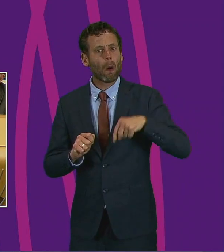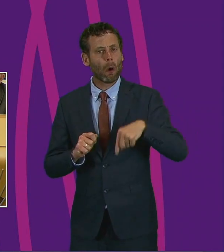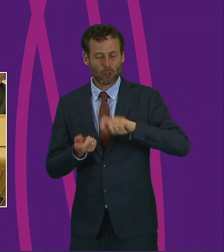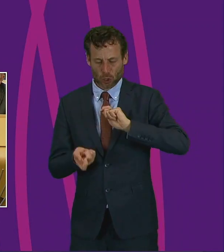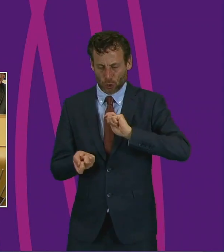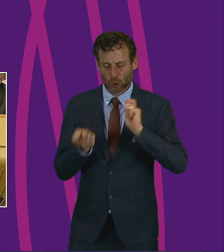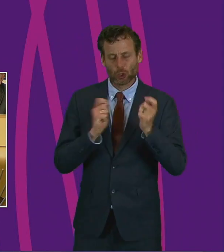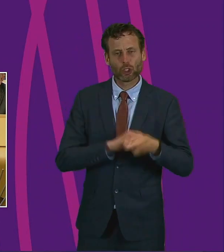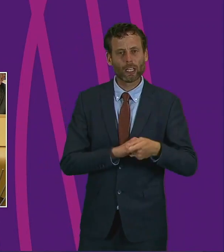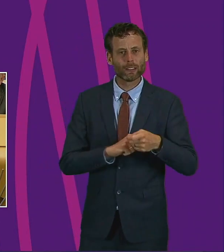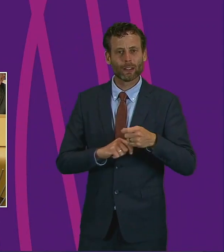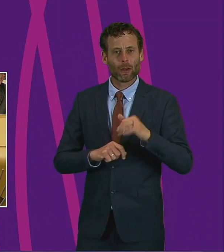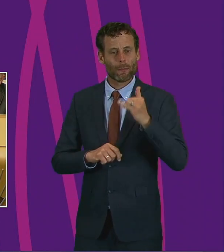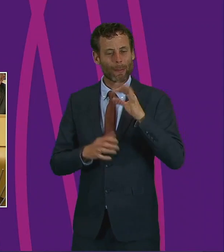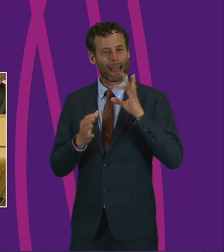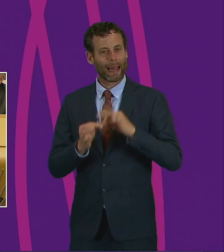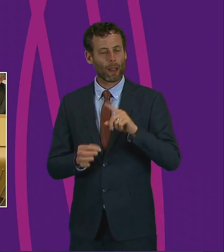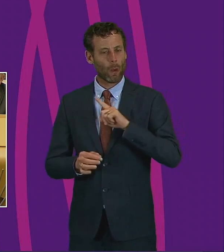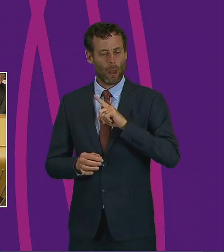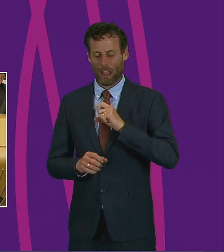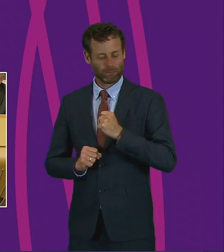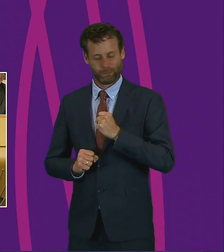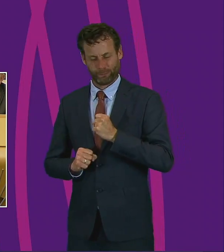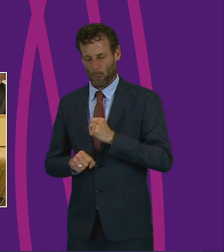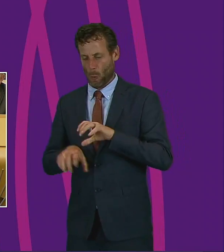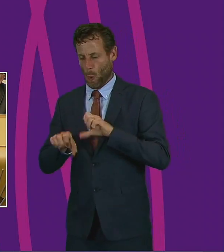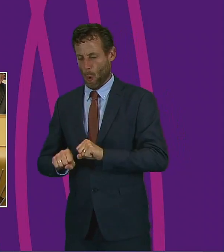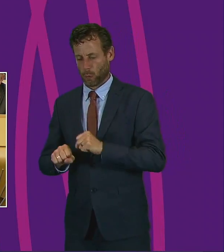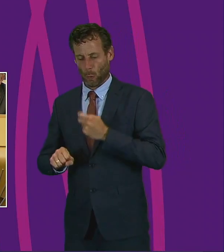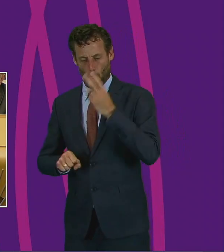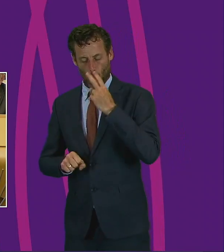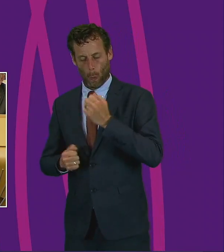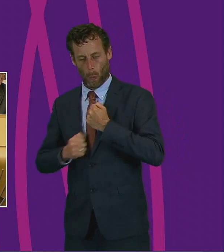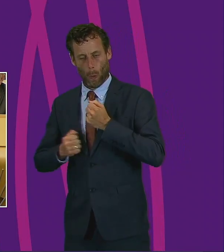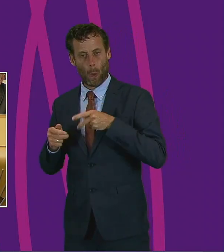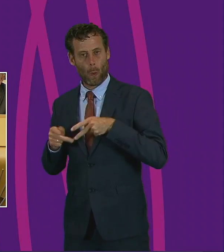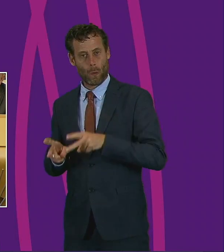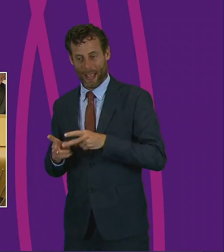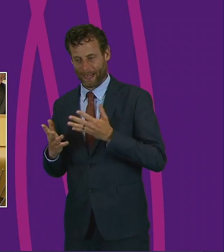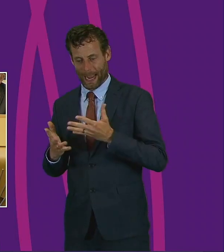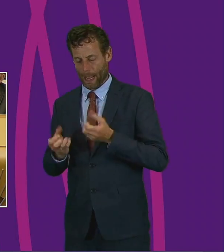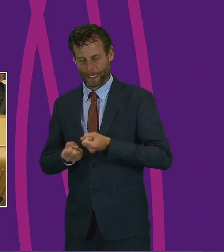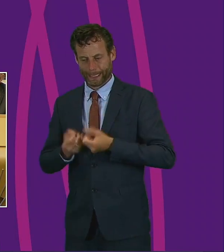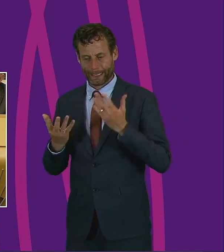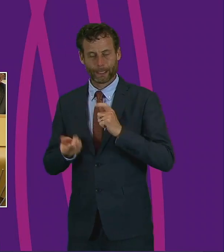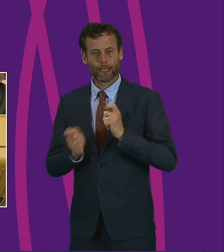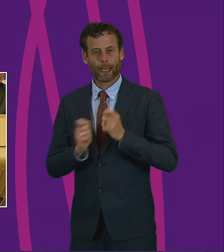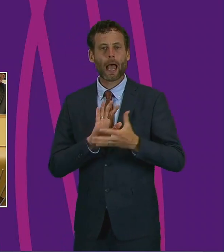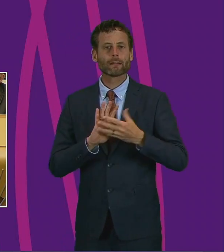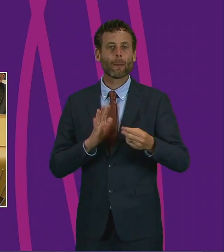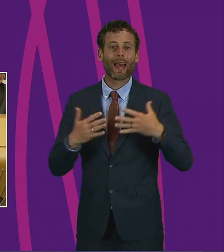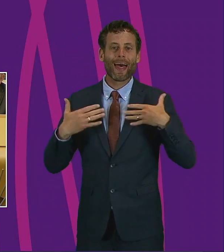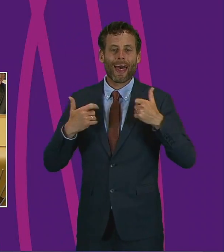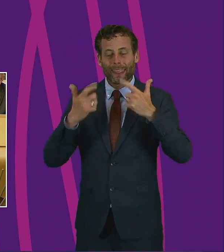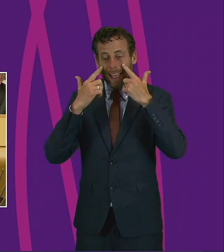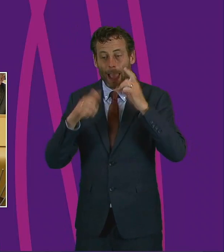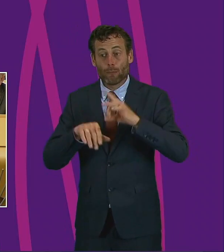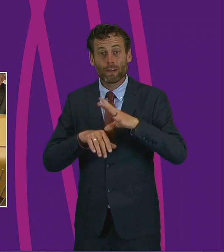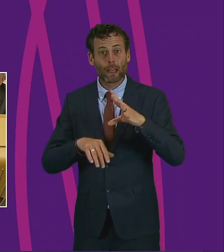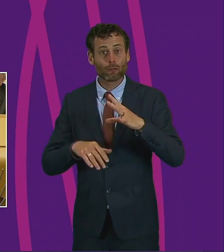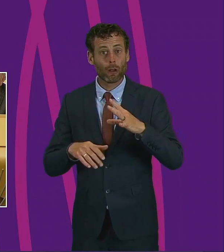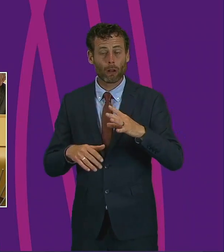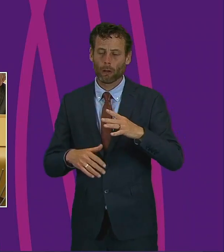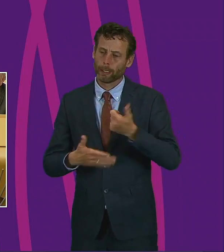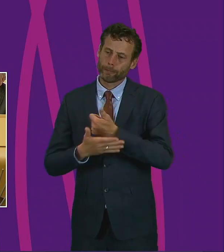we've all seen, or that it was just too difficult. Health and care professionals are using new ways of delivering treatment and health consultations